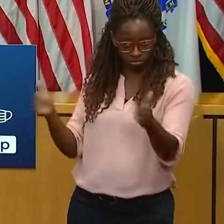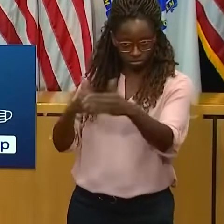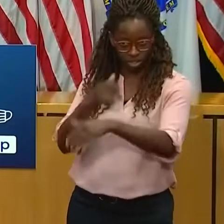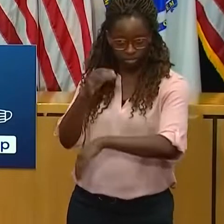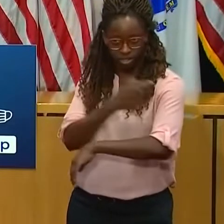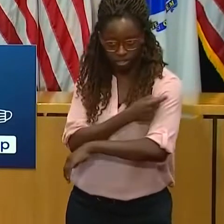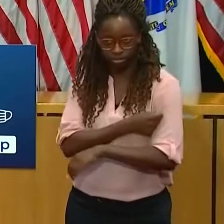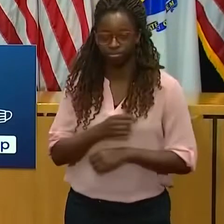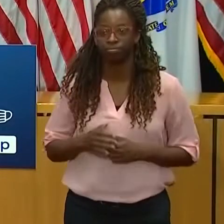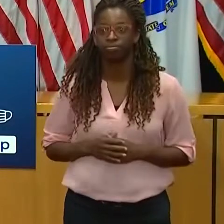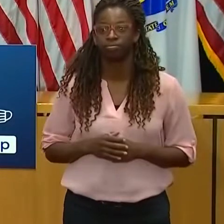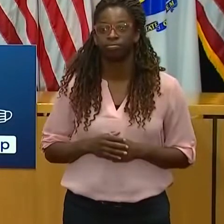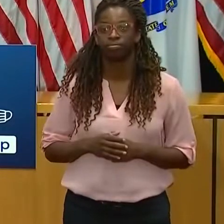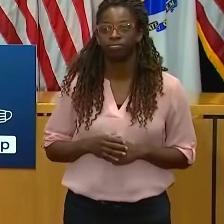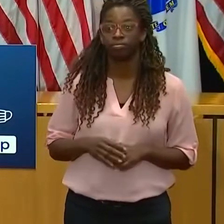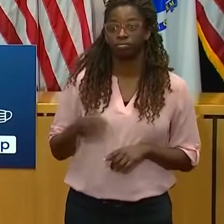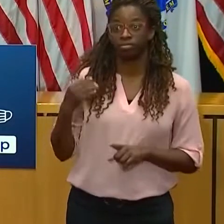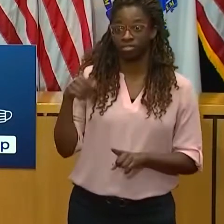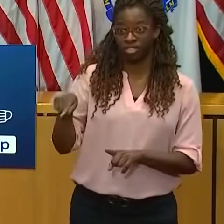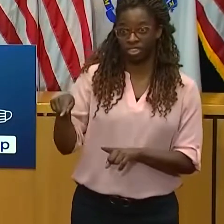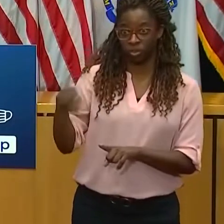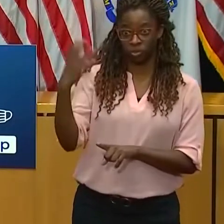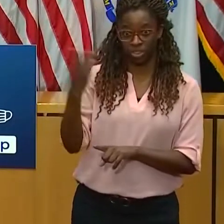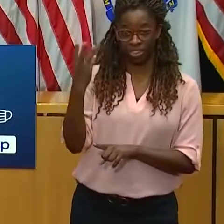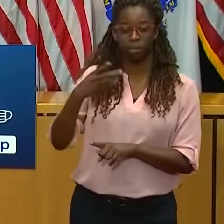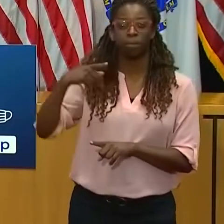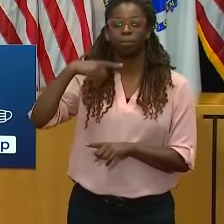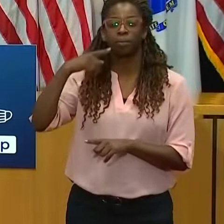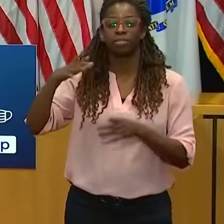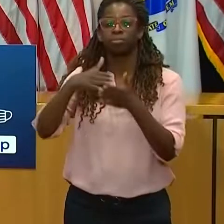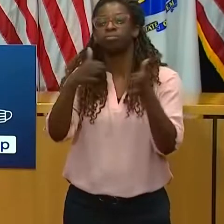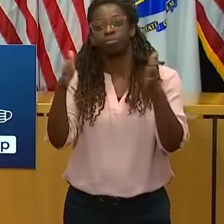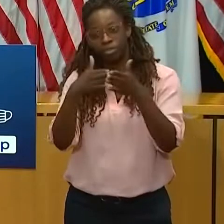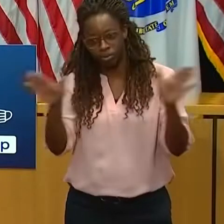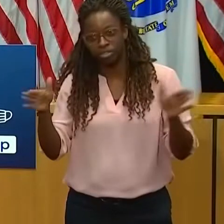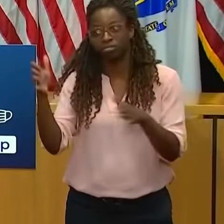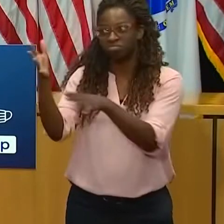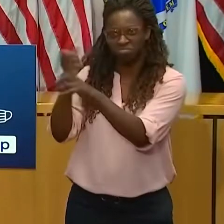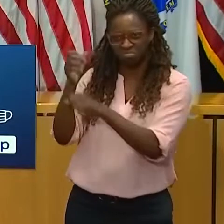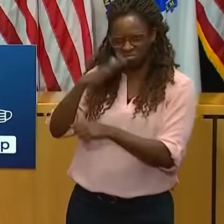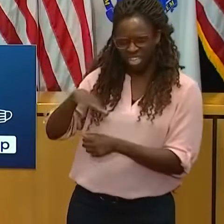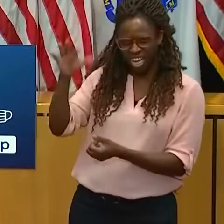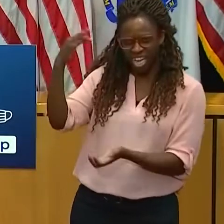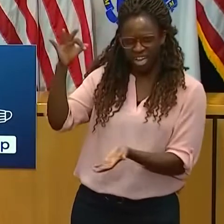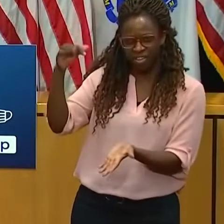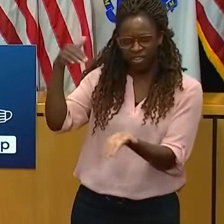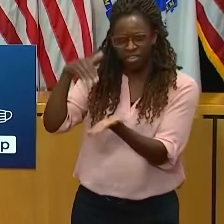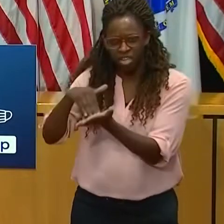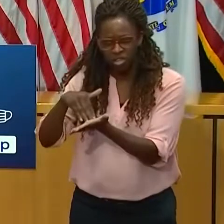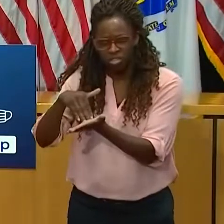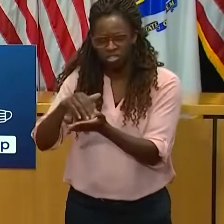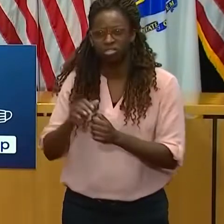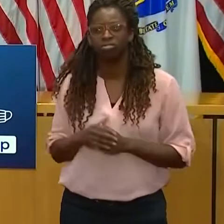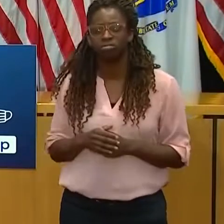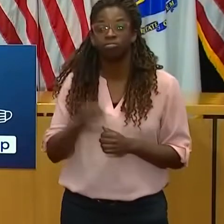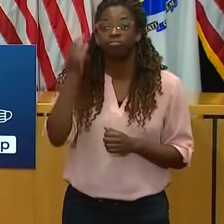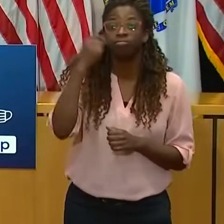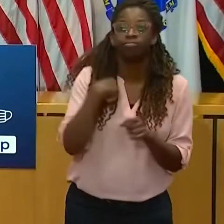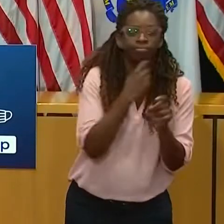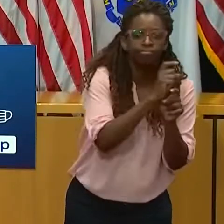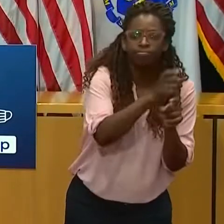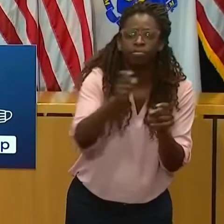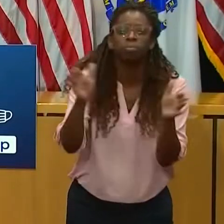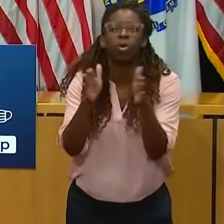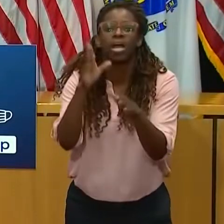the state public health lab received 19,050 doses of the vaccine and began distributing these vaccines to